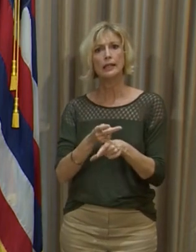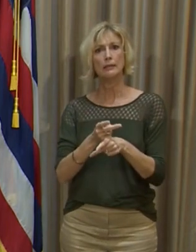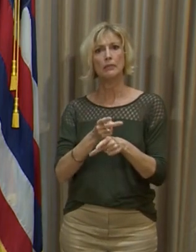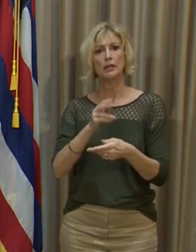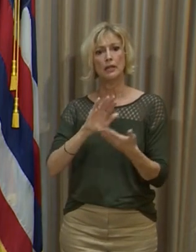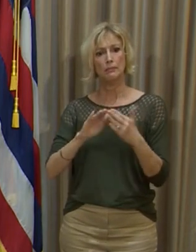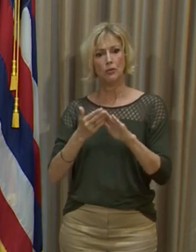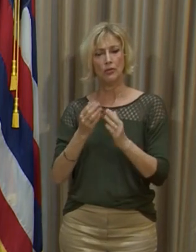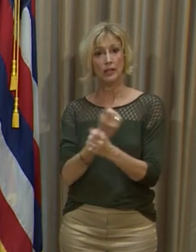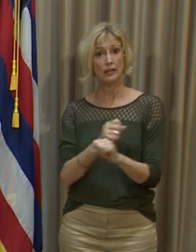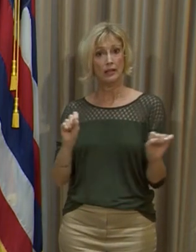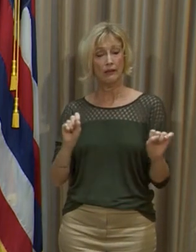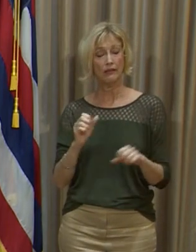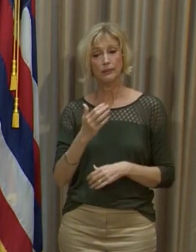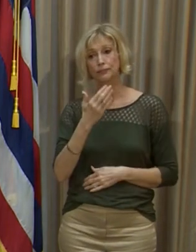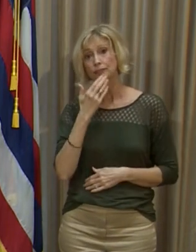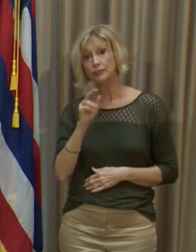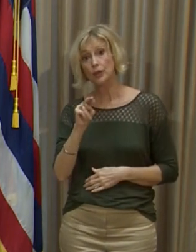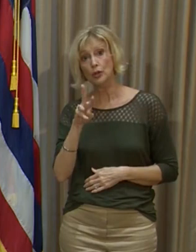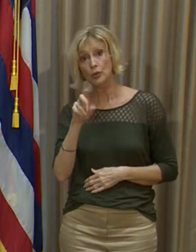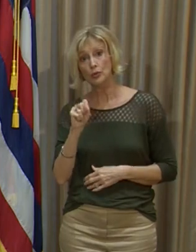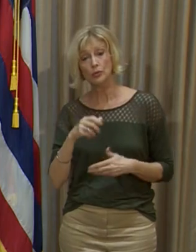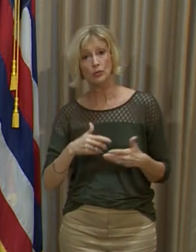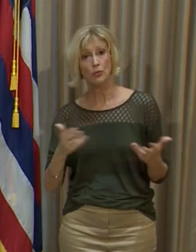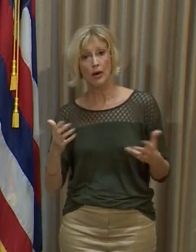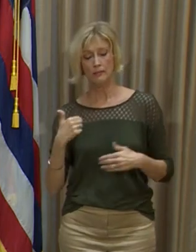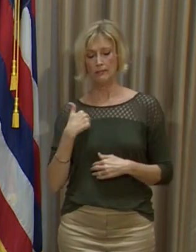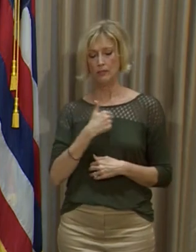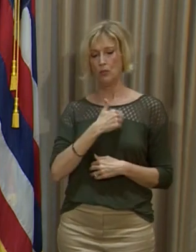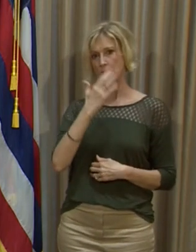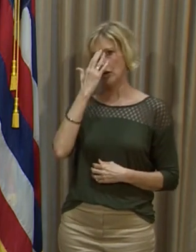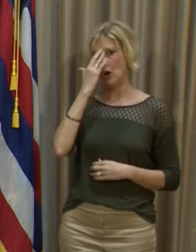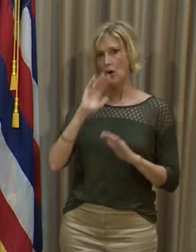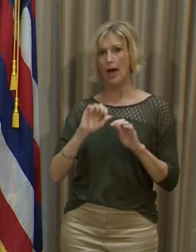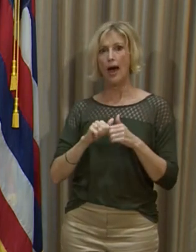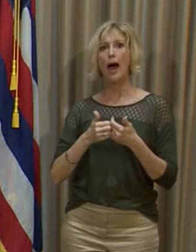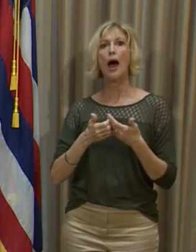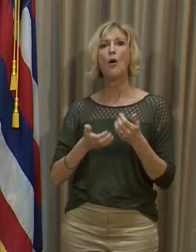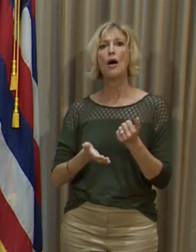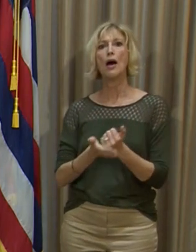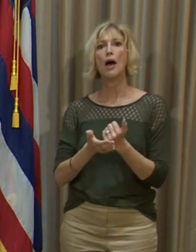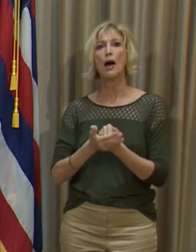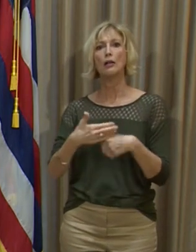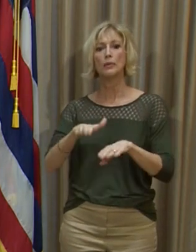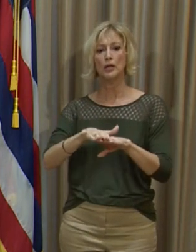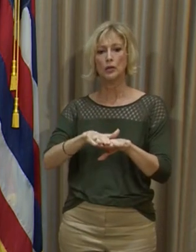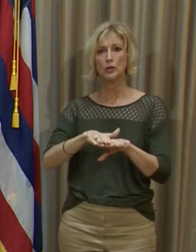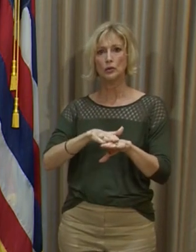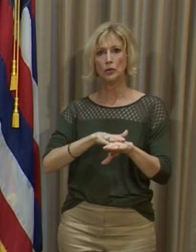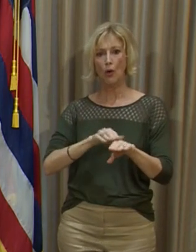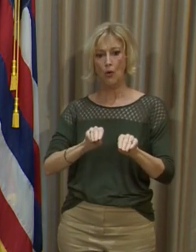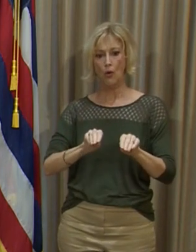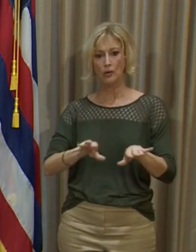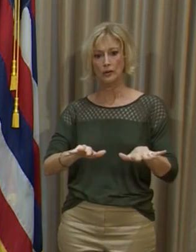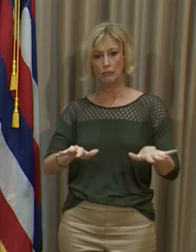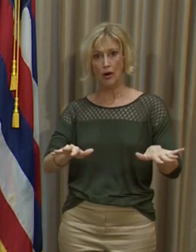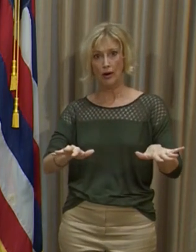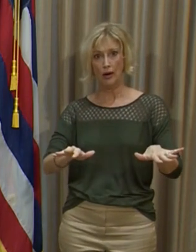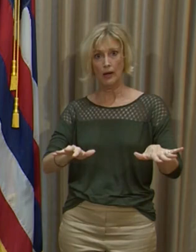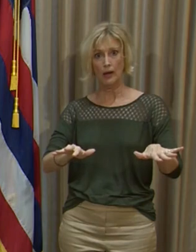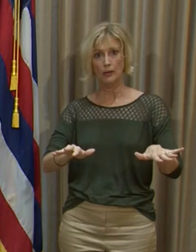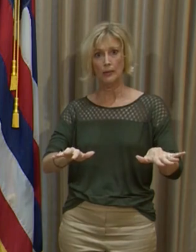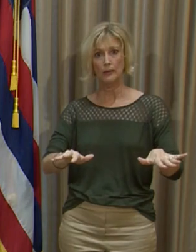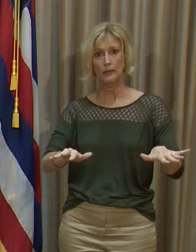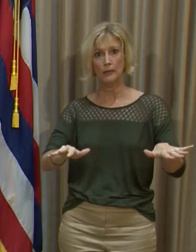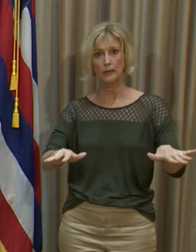safe. The good news is that we know how to slow the spread and we've proven that